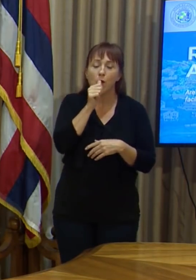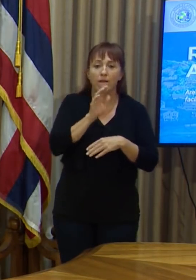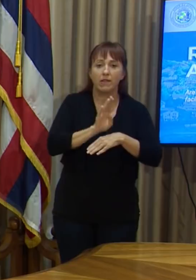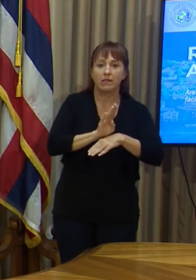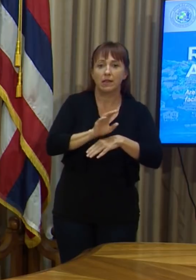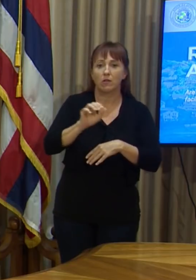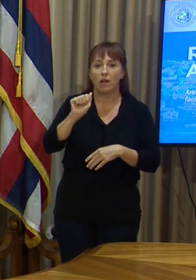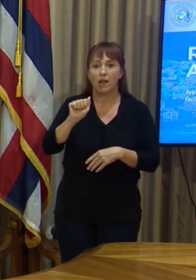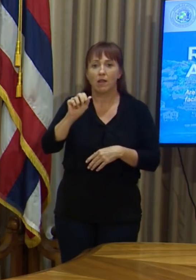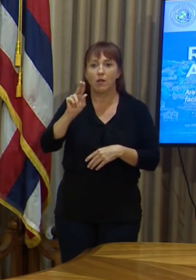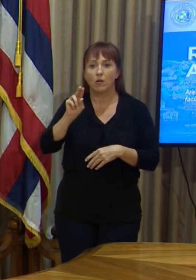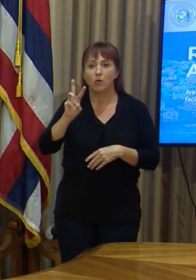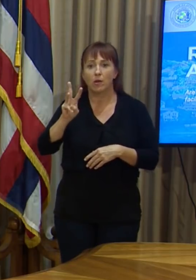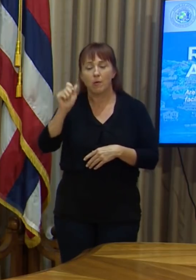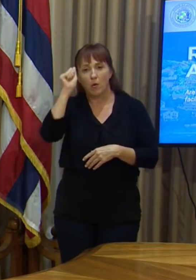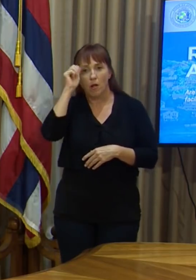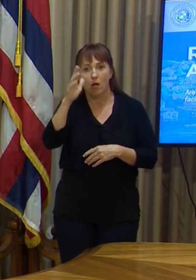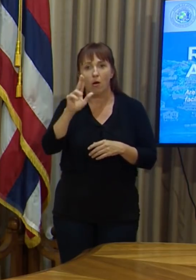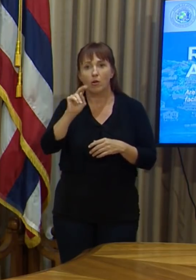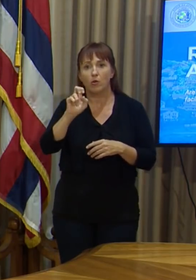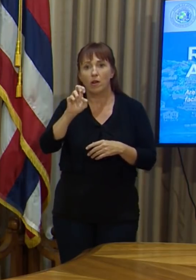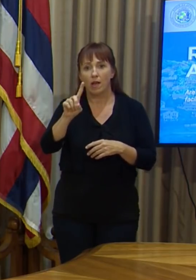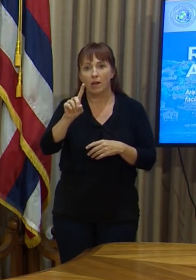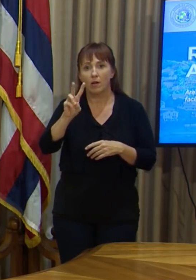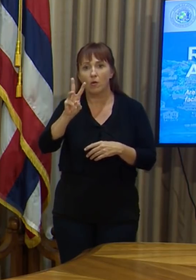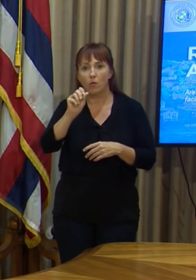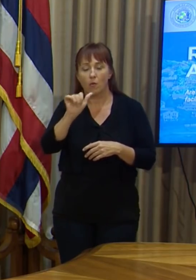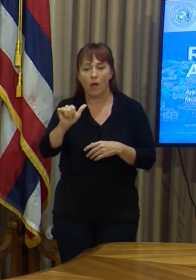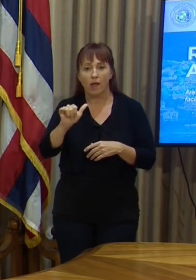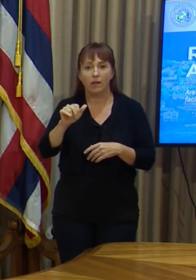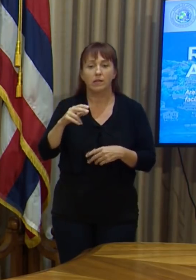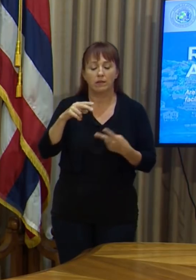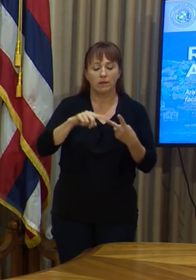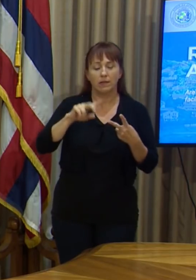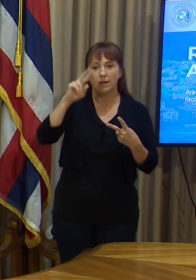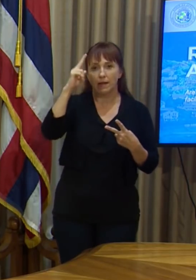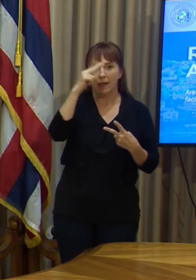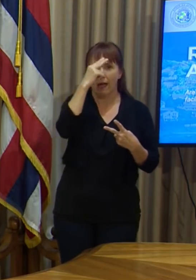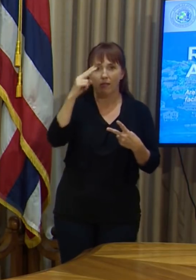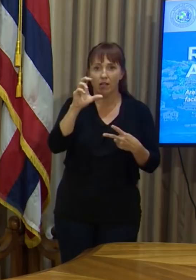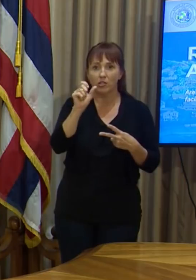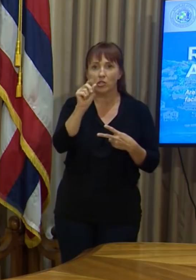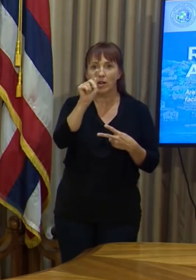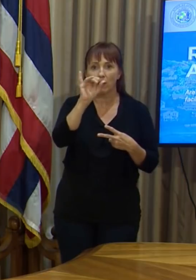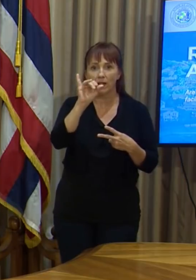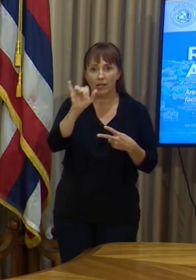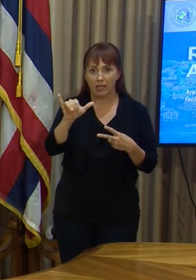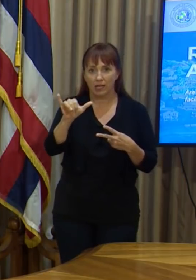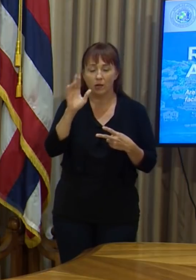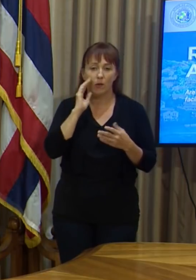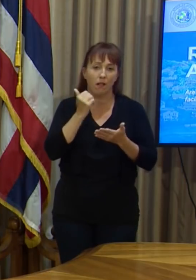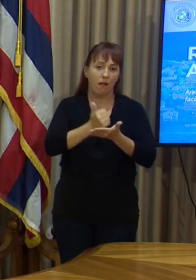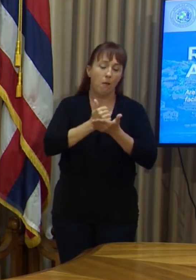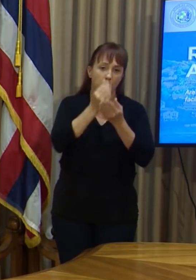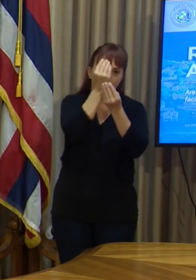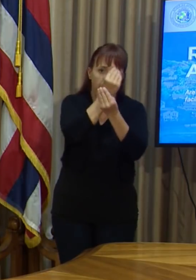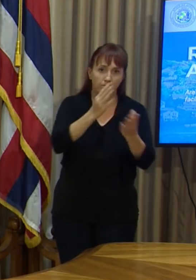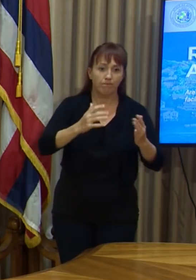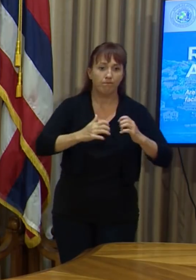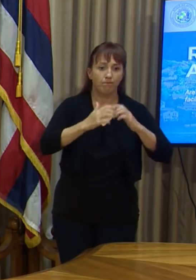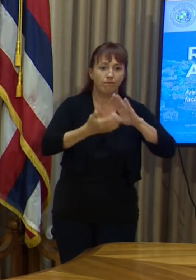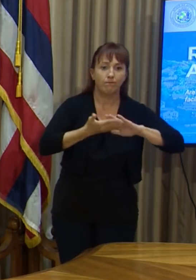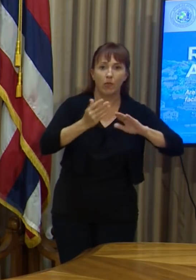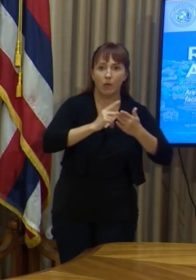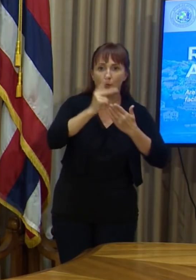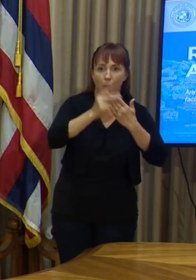Aloha United Way and Catholic Charities who will help us administer this program. Working with the